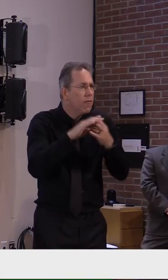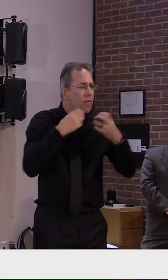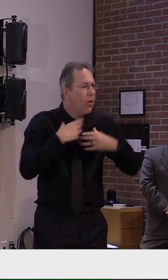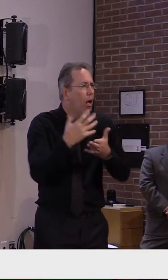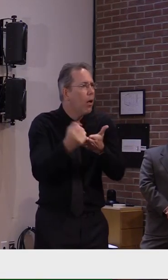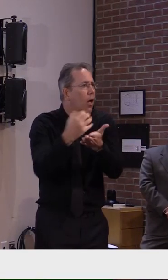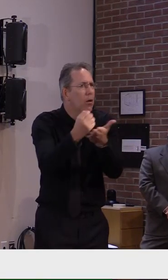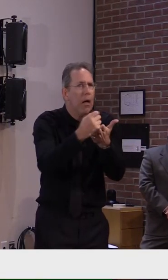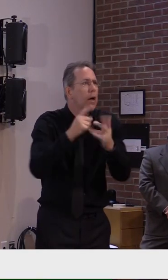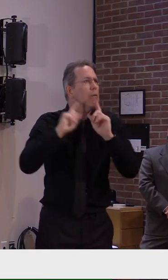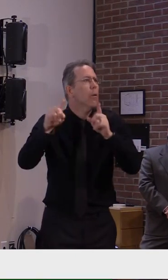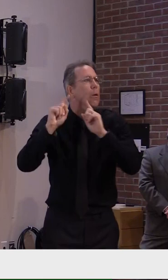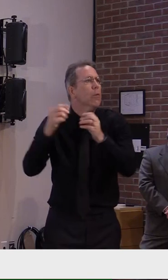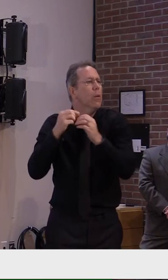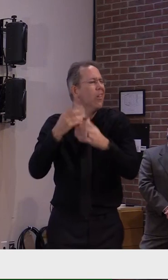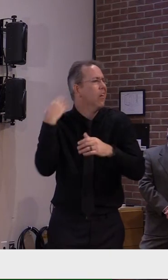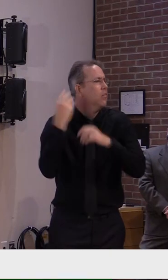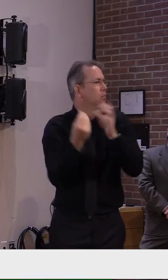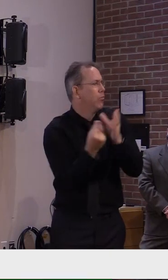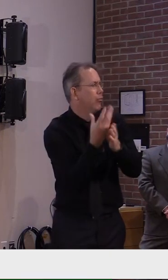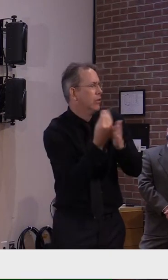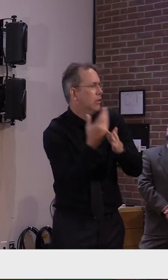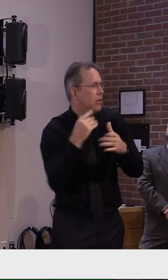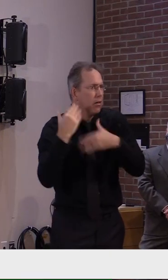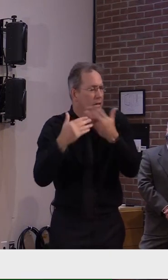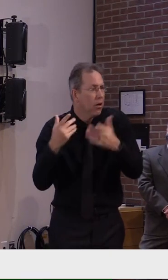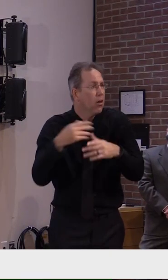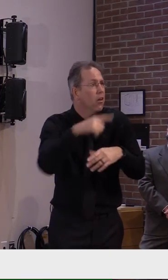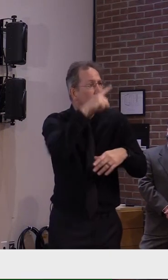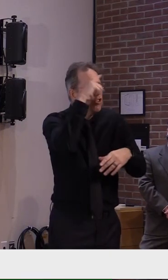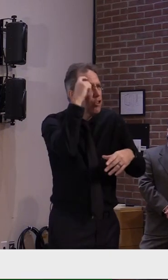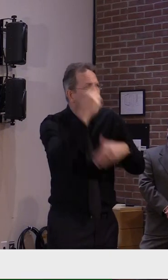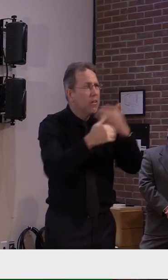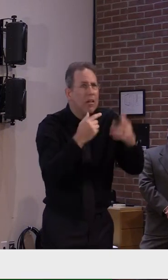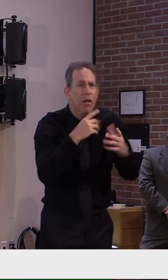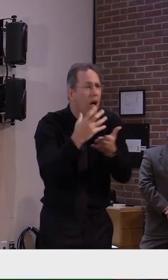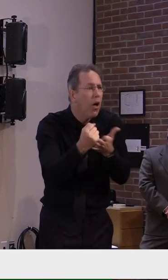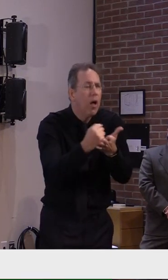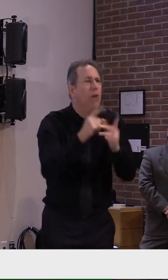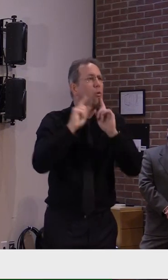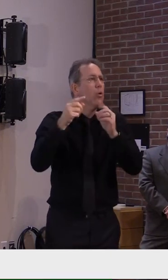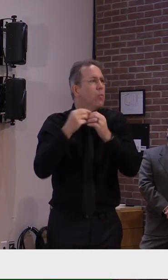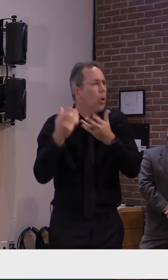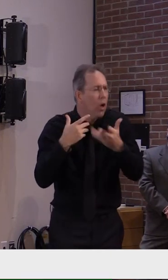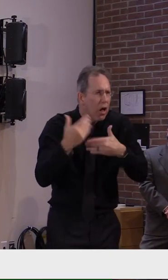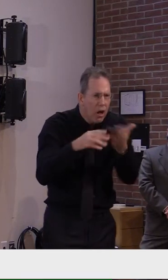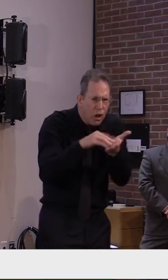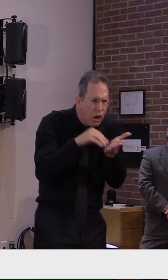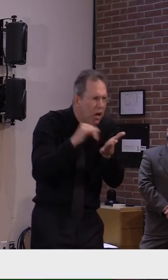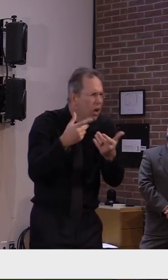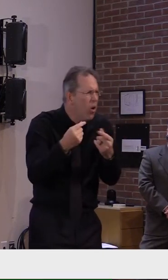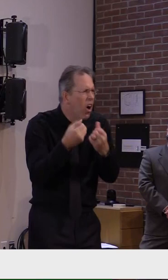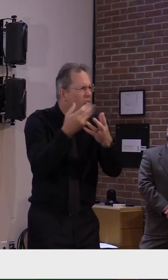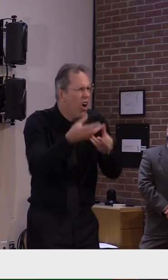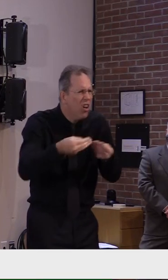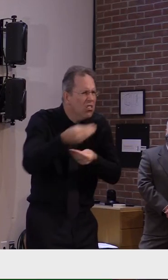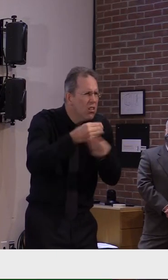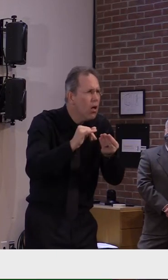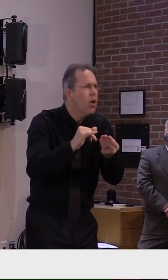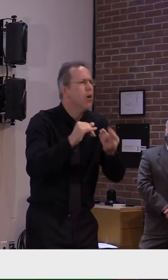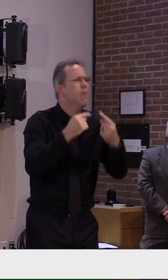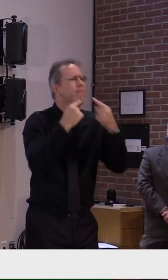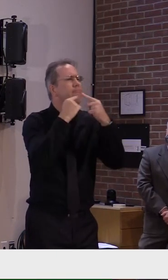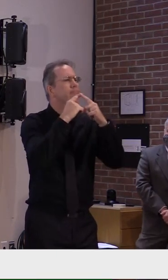And now we're in a wave where we have the opportunity to, as you just heard today, massively